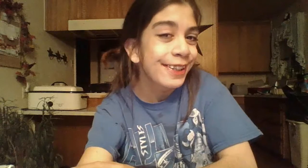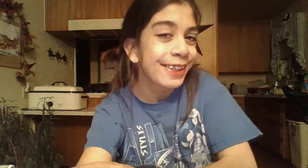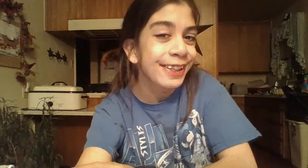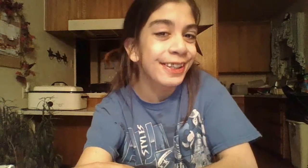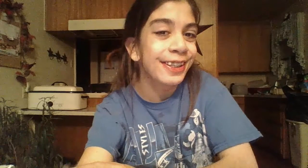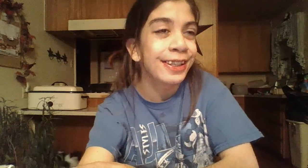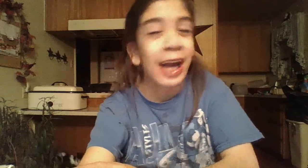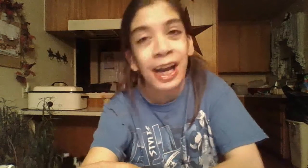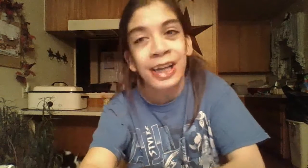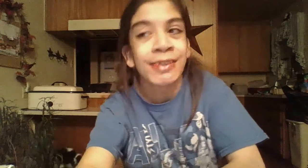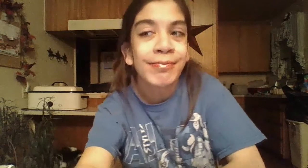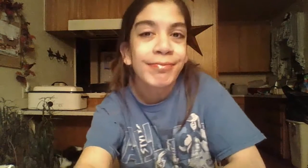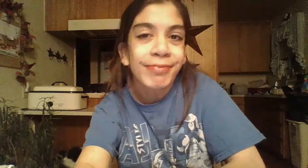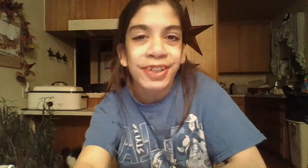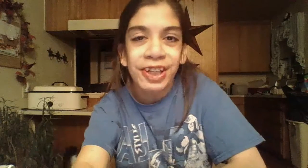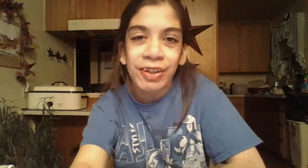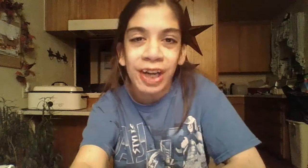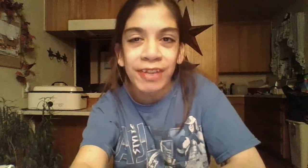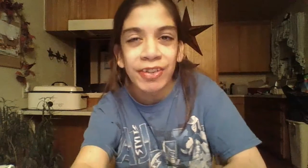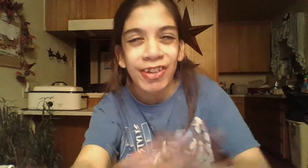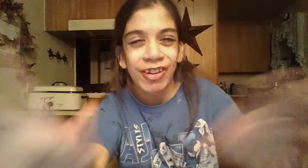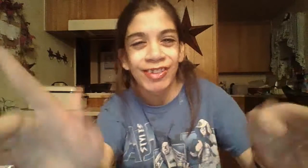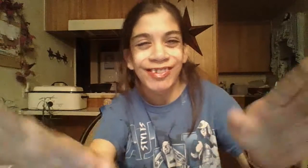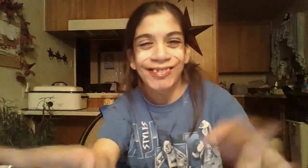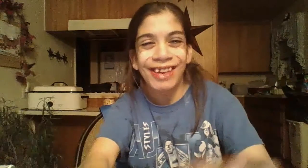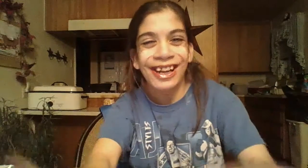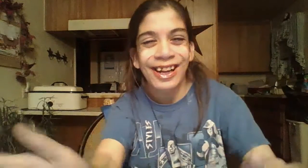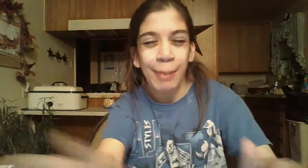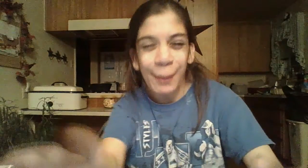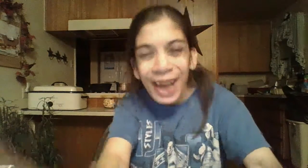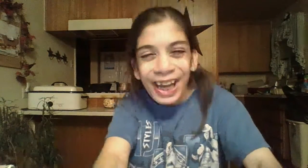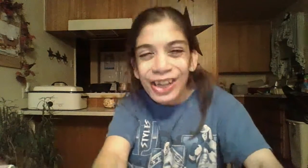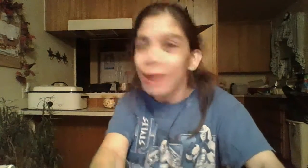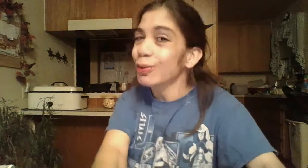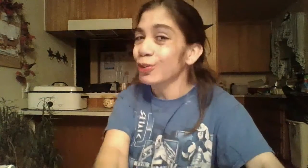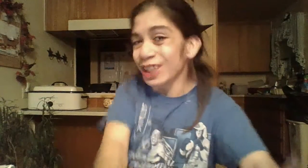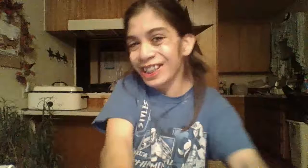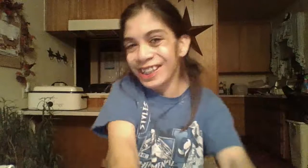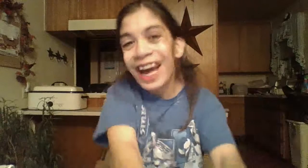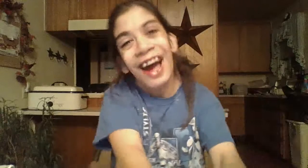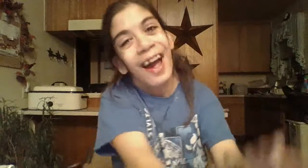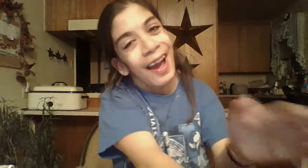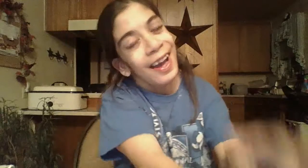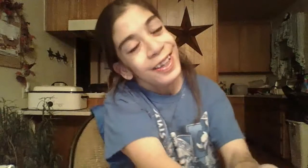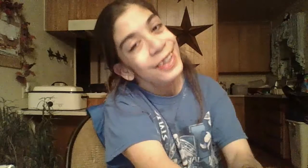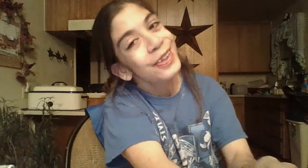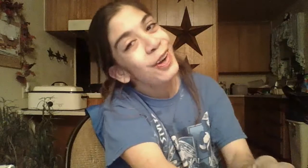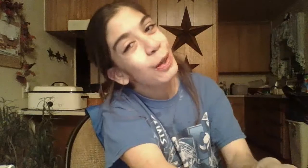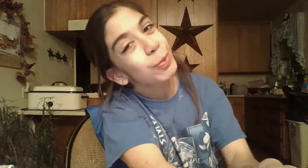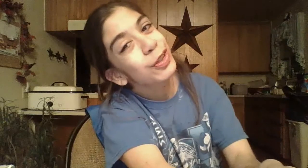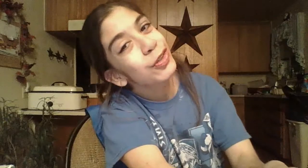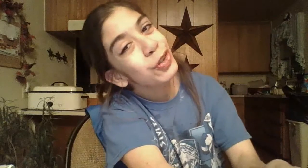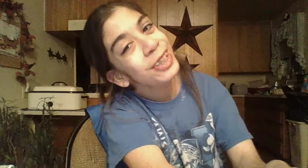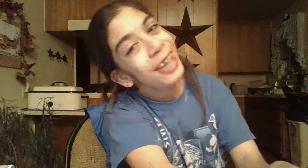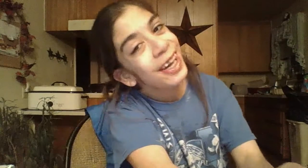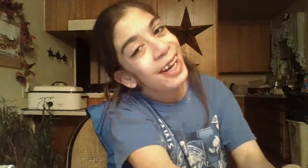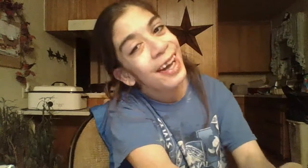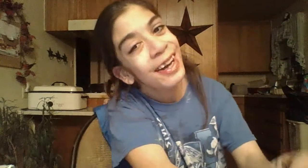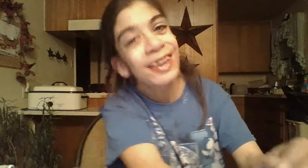and I just all kind of started editing my page. I'm still looking at that. So I hope you enjoyed, and